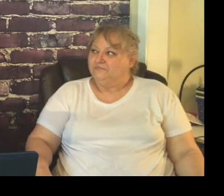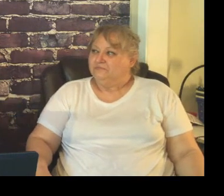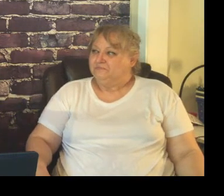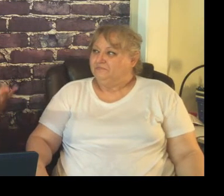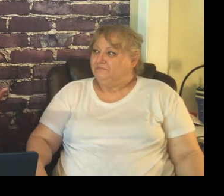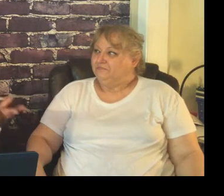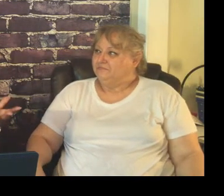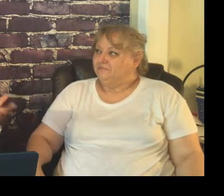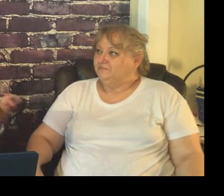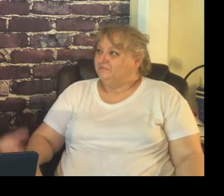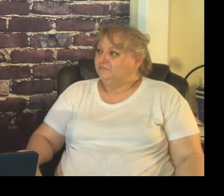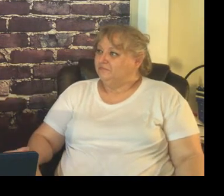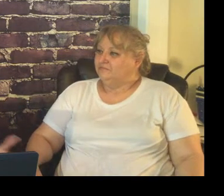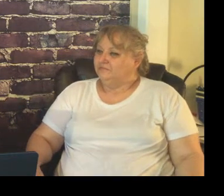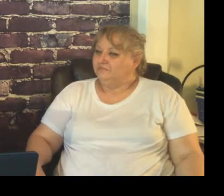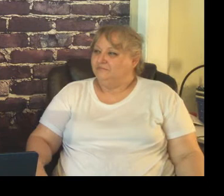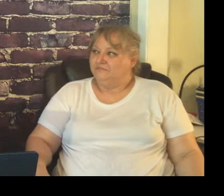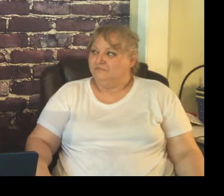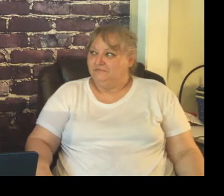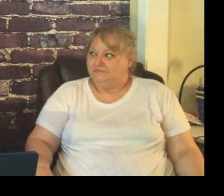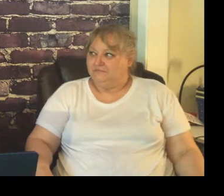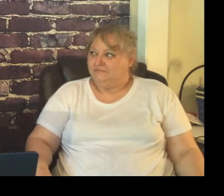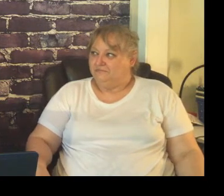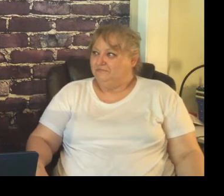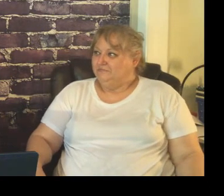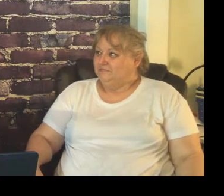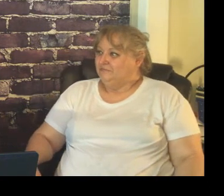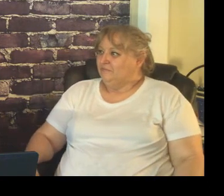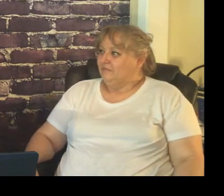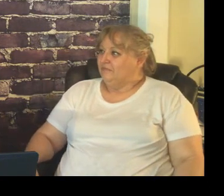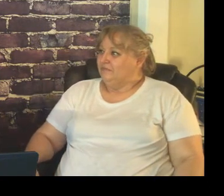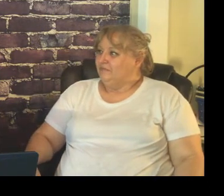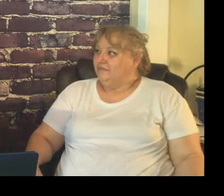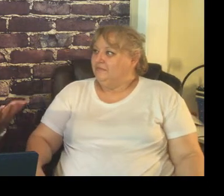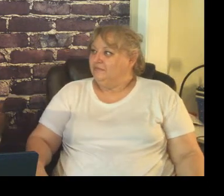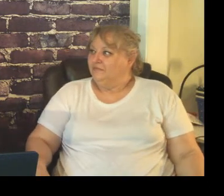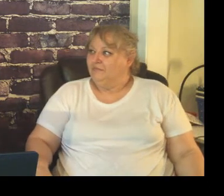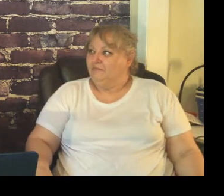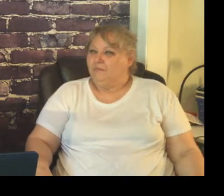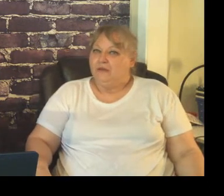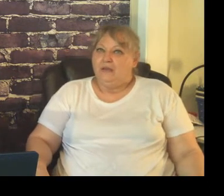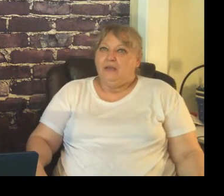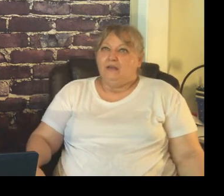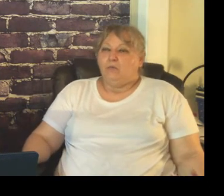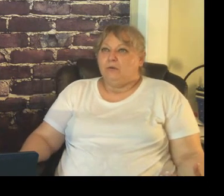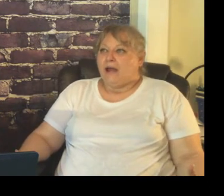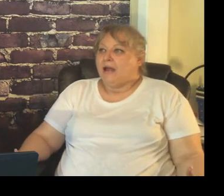focus on the positive rather than the negative cause it'll make to me make life easier for you well I